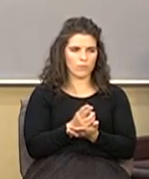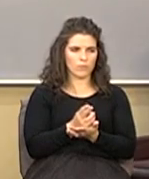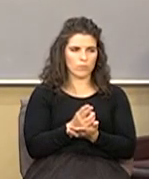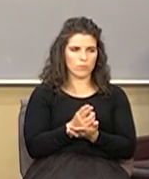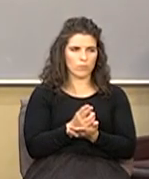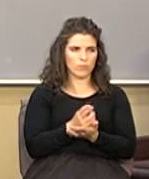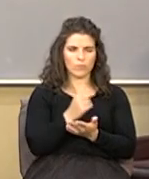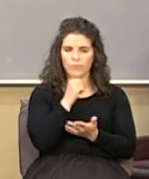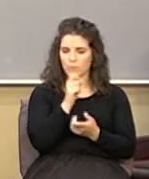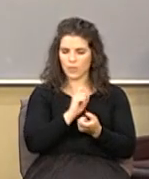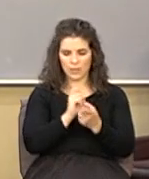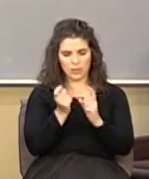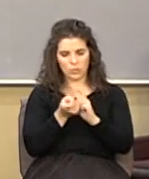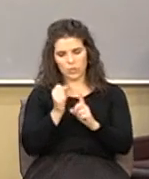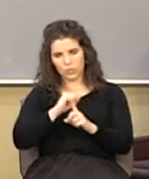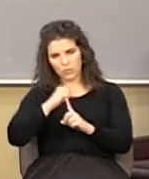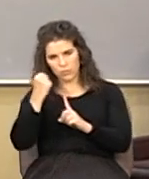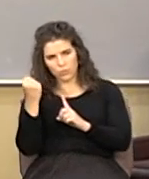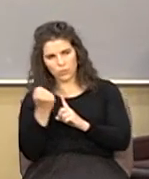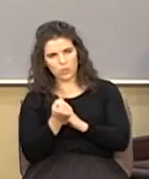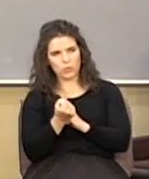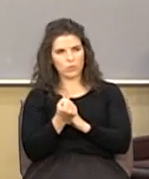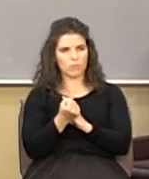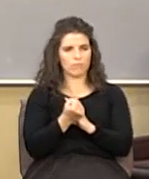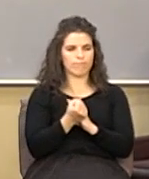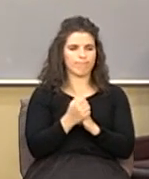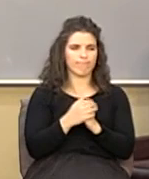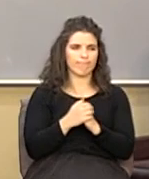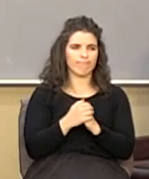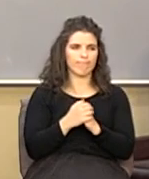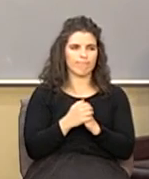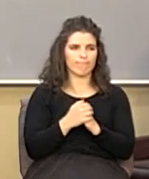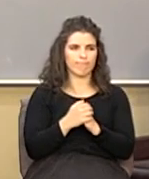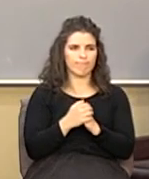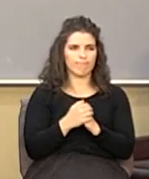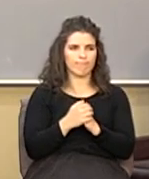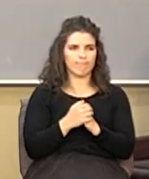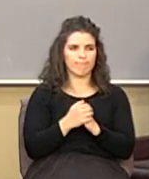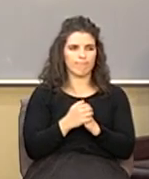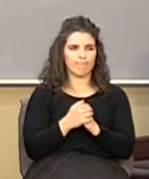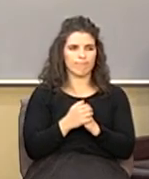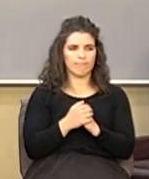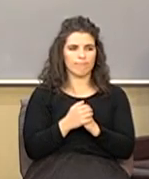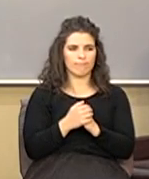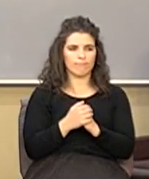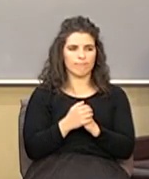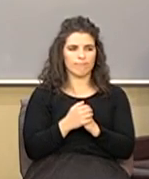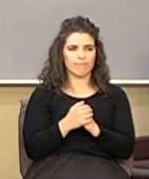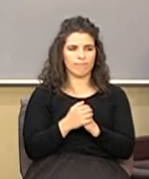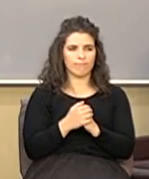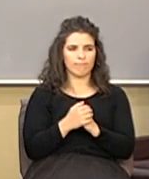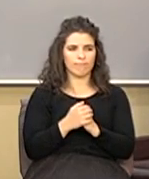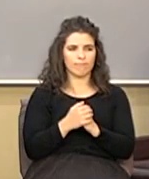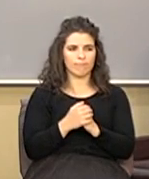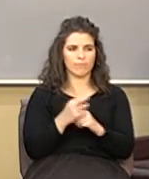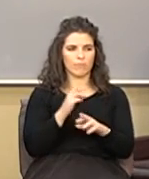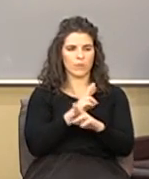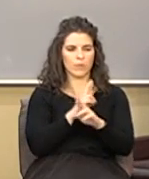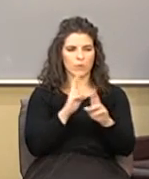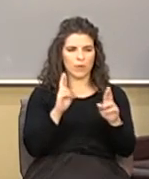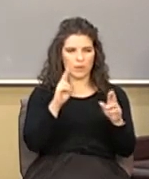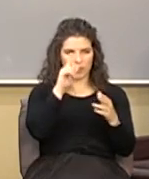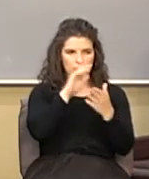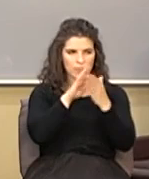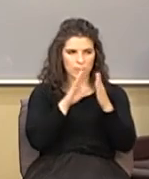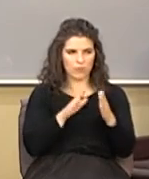not the changing circumstances and situations out there and then be ready as a believer to do good to